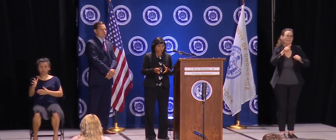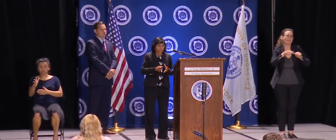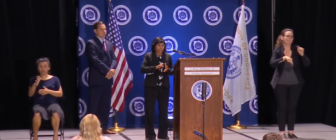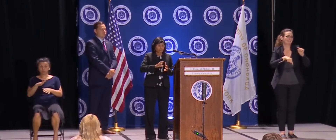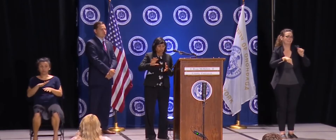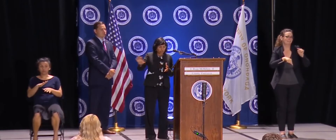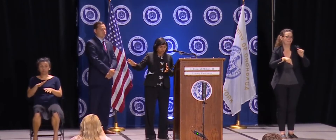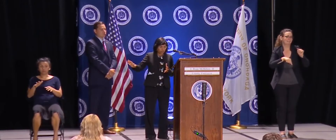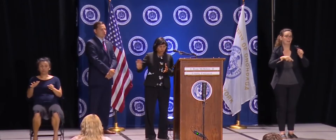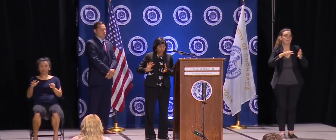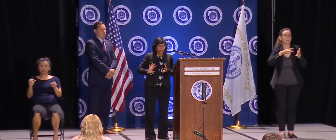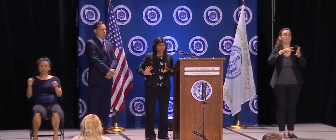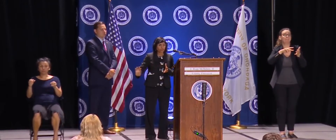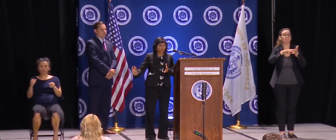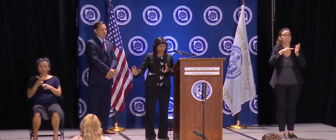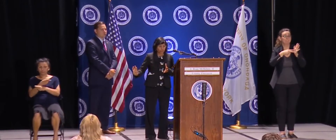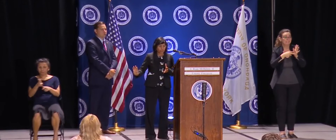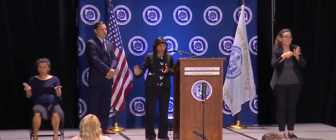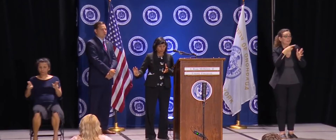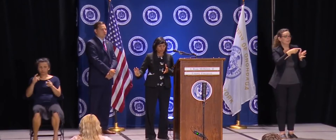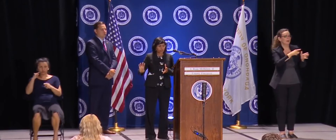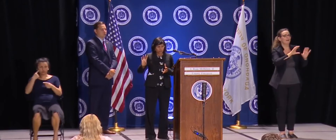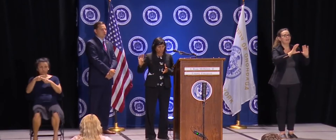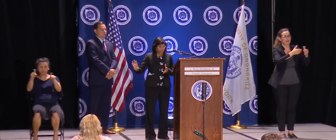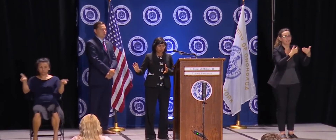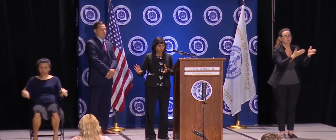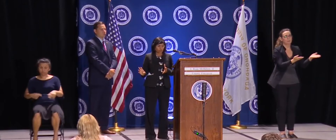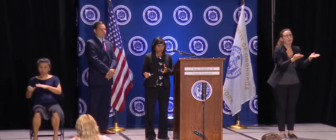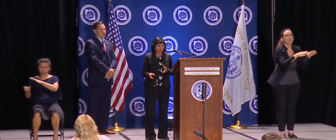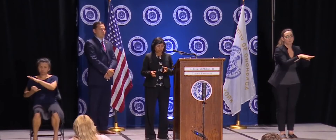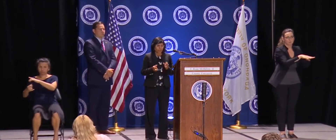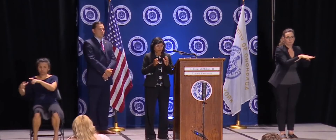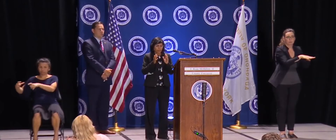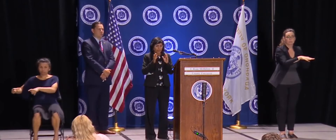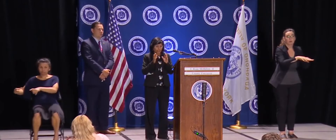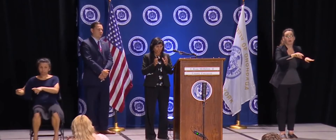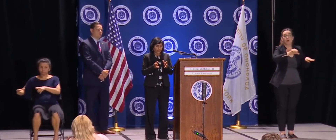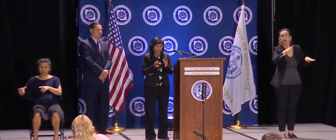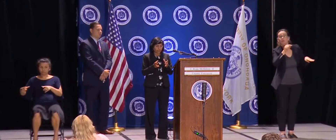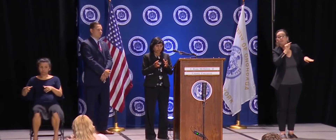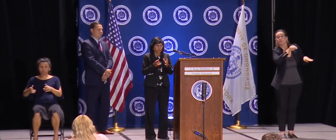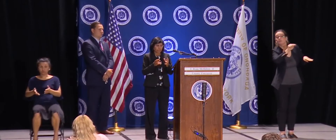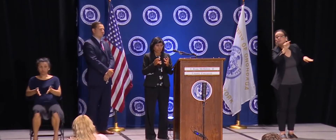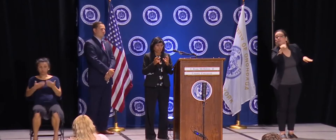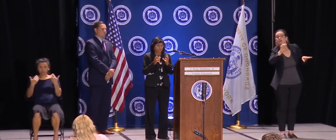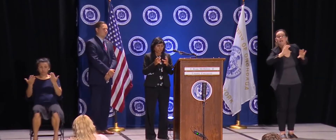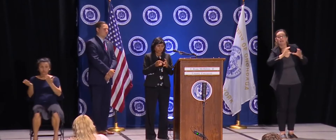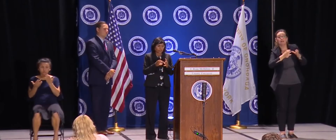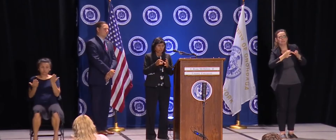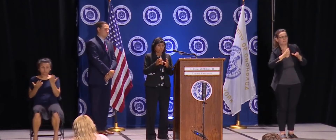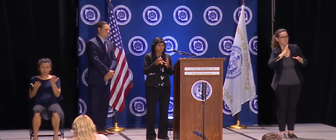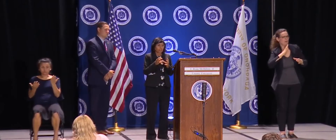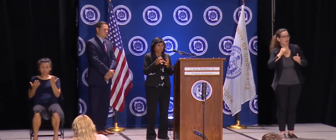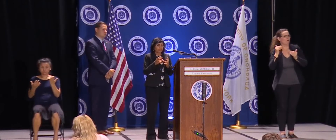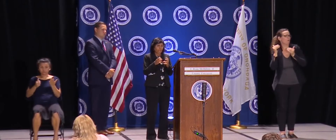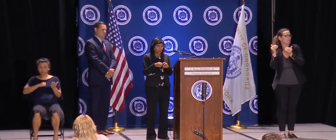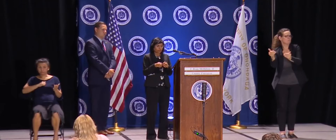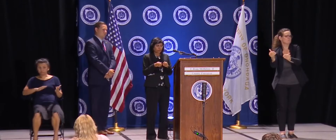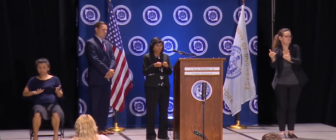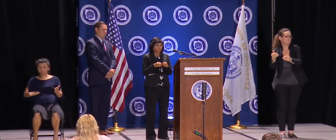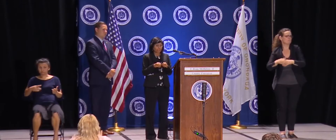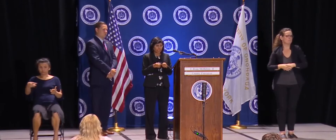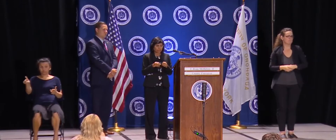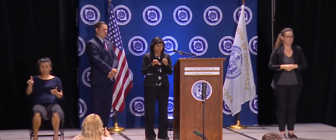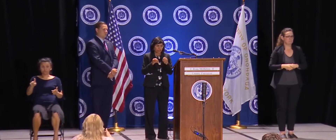The rest of the school can go on with, as usual, the case is the